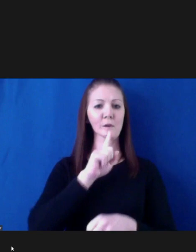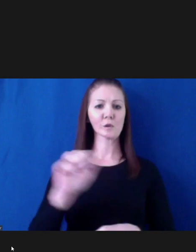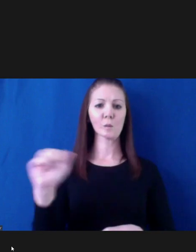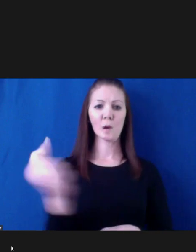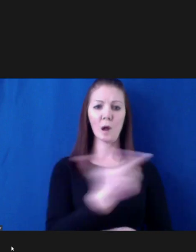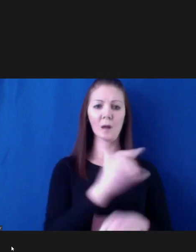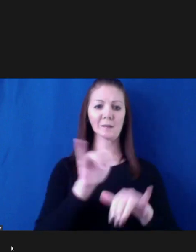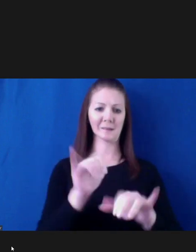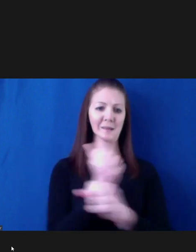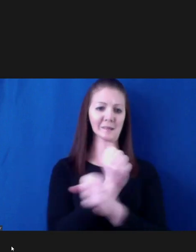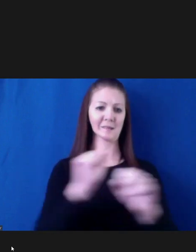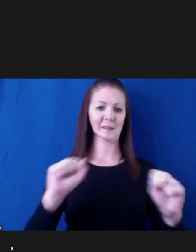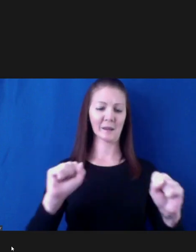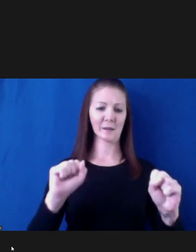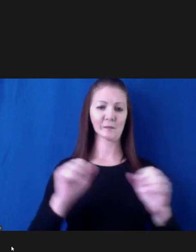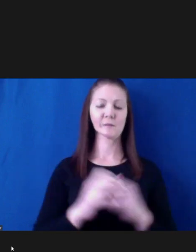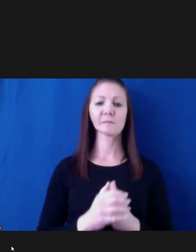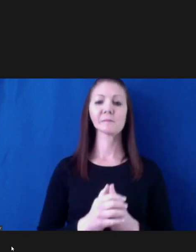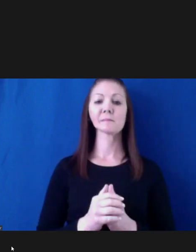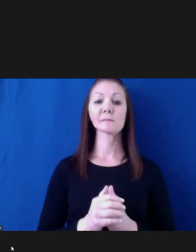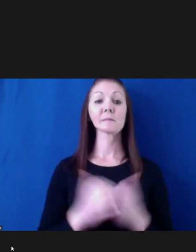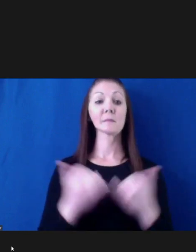table and love to take your questions.